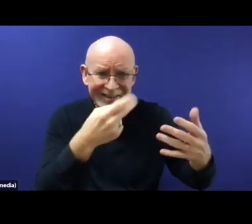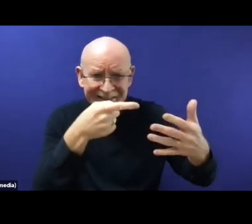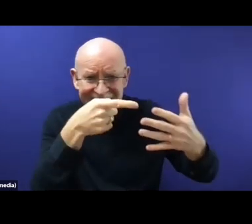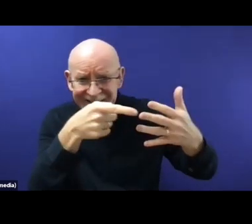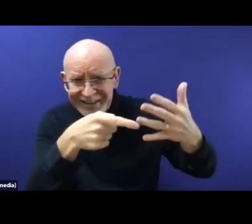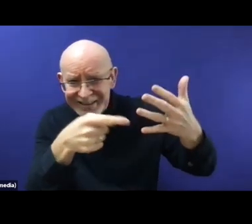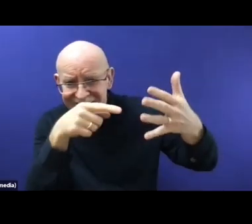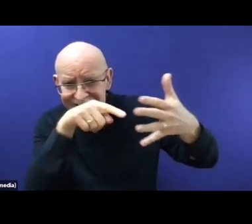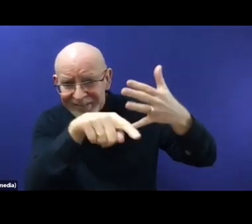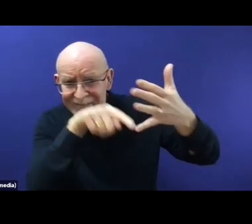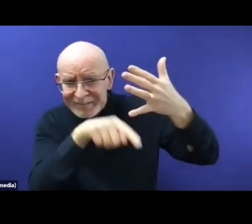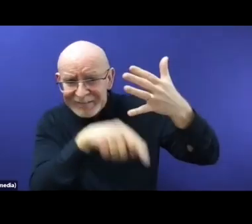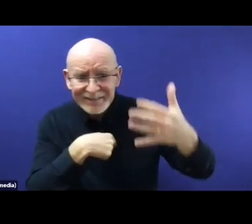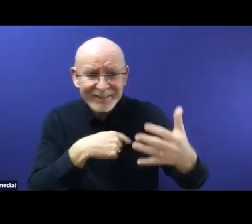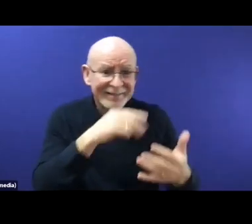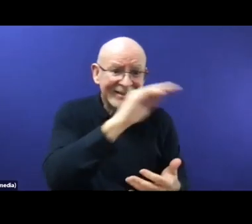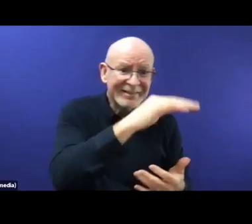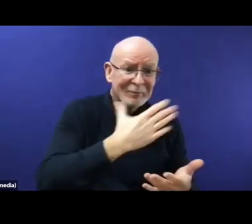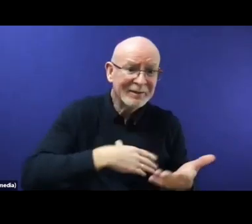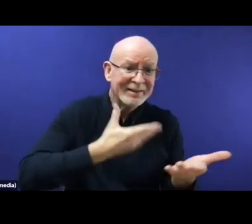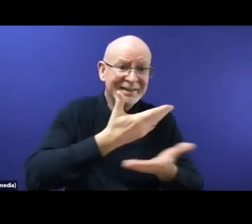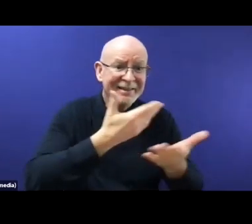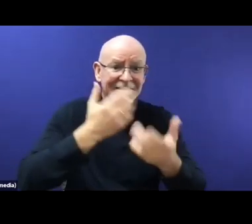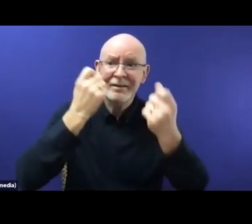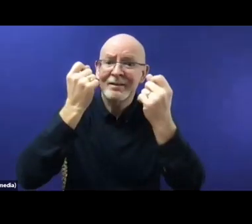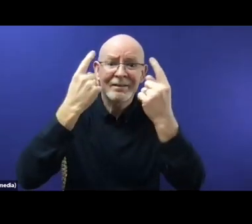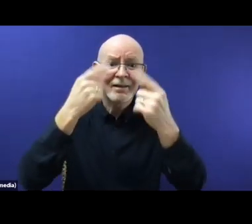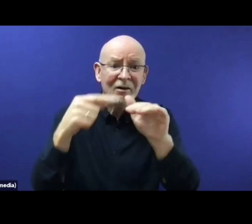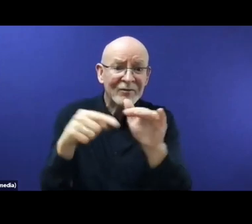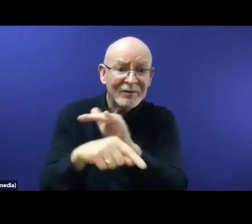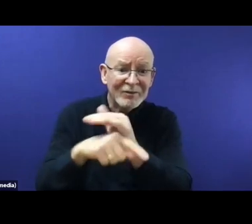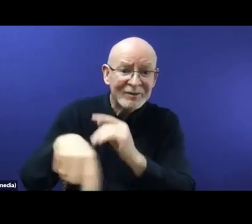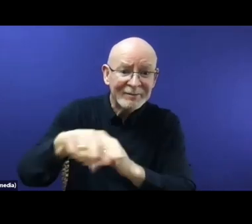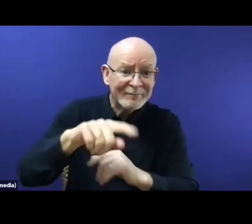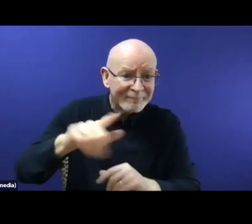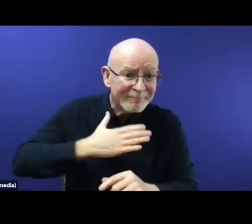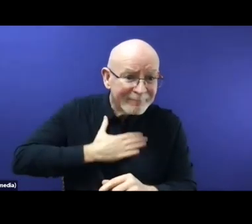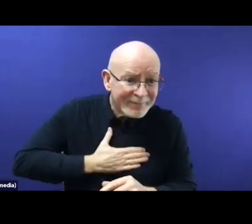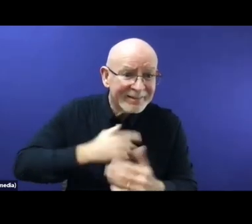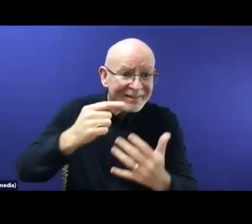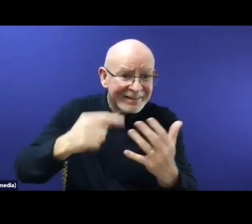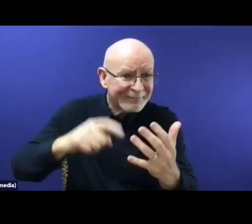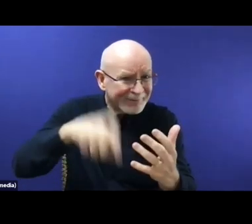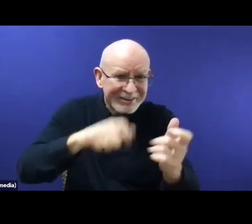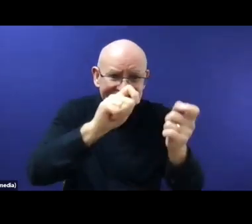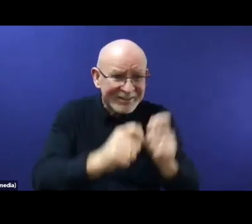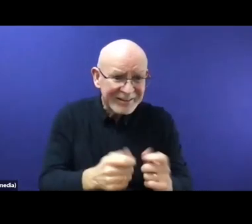social, psychological, and even the data, the data, how the interpretation of safety is really needed,